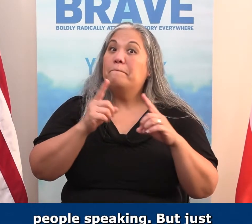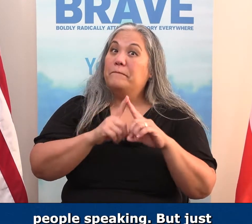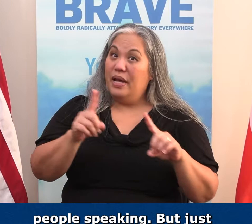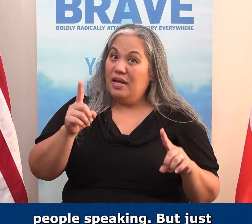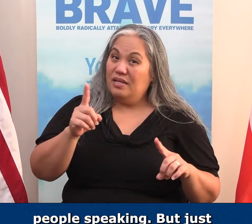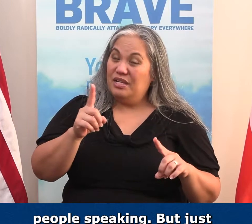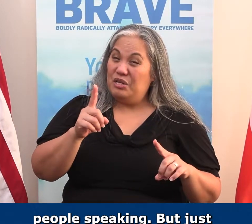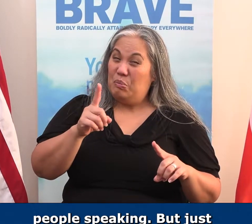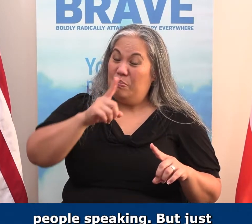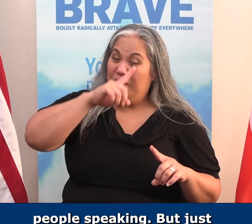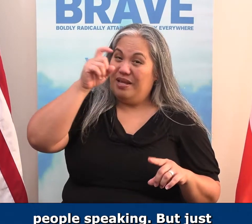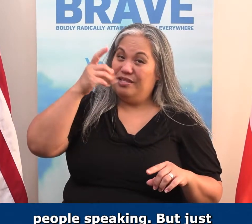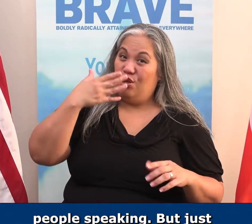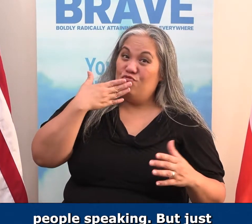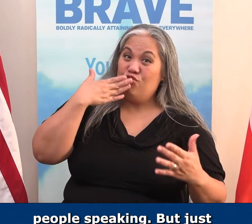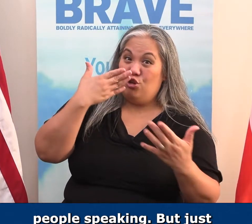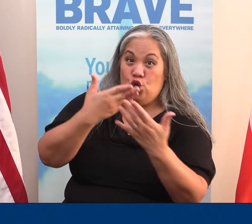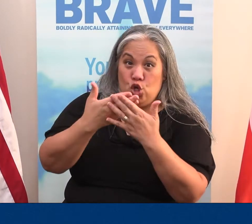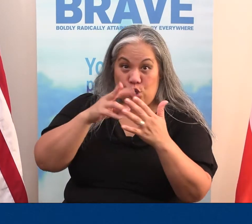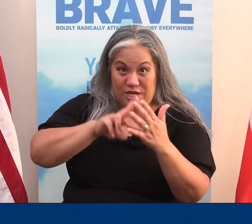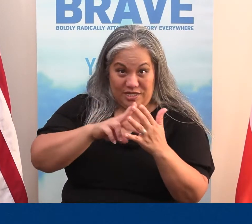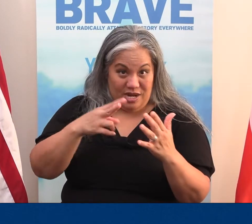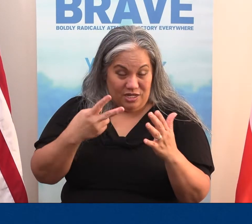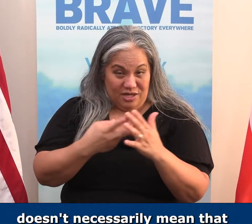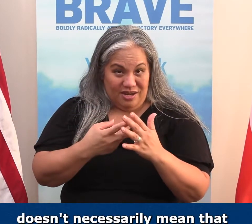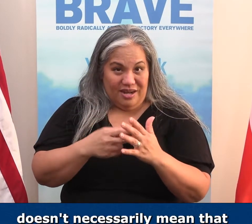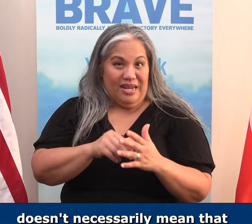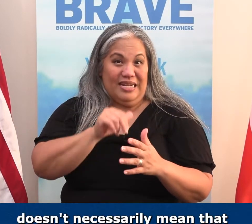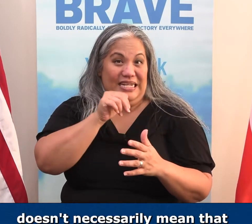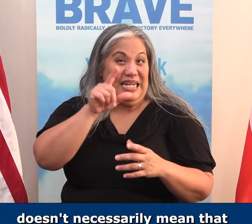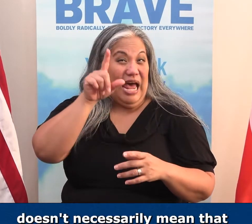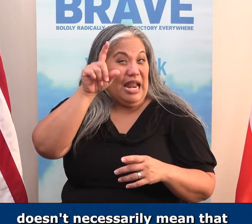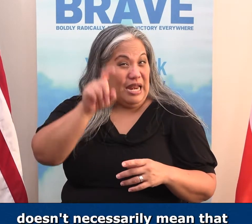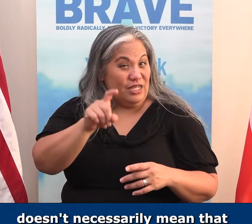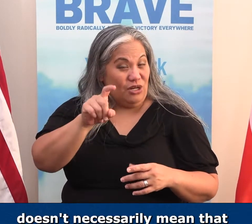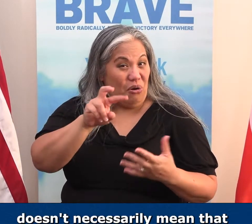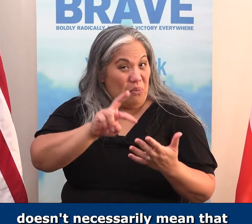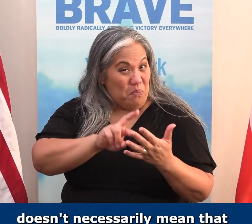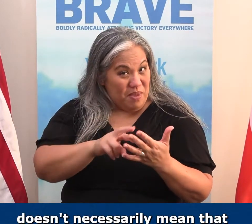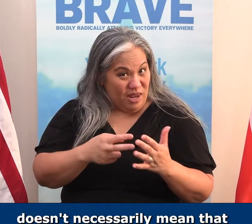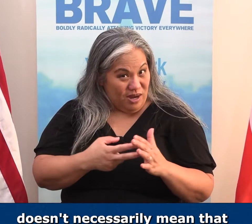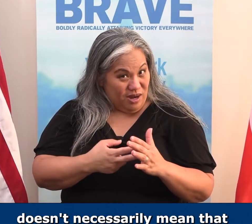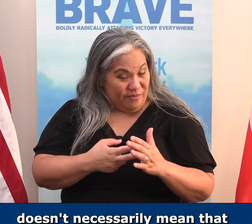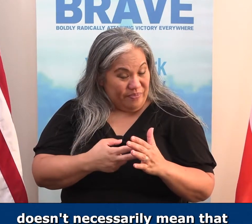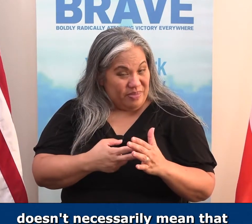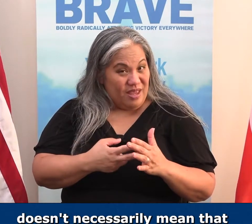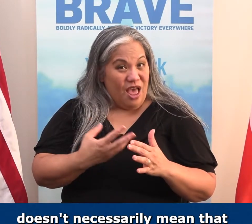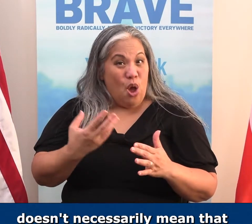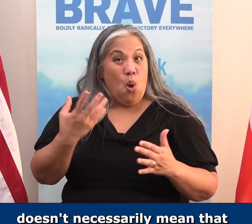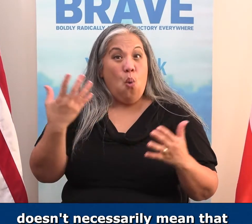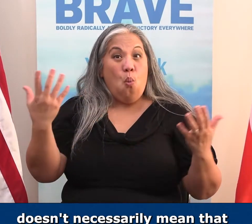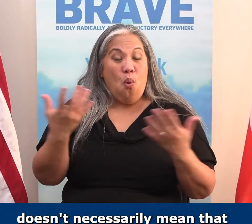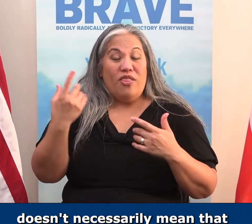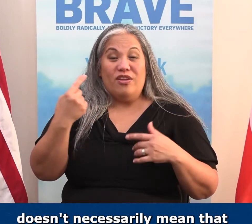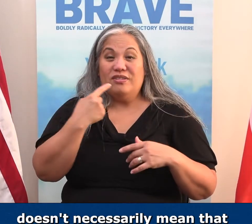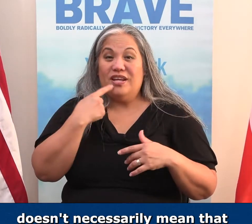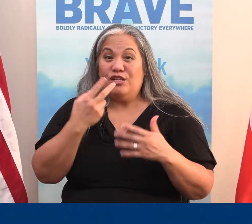But just because they're well intentioned doesn't necessarily mean that what they're saying is the truth.